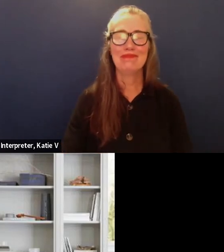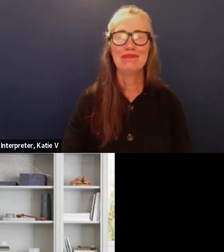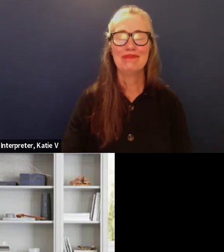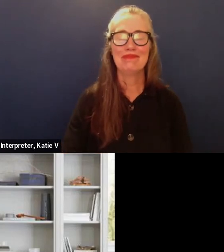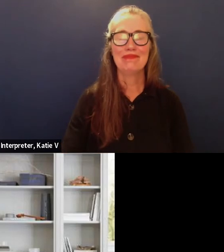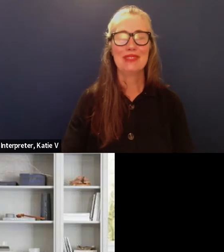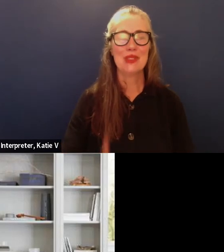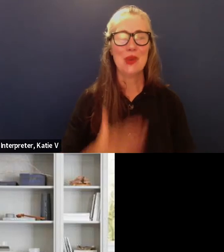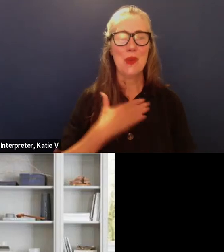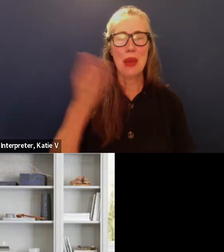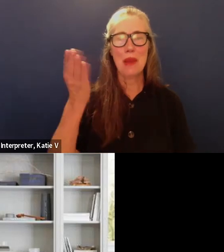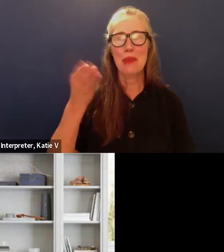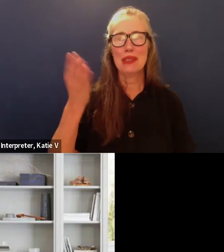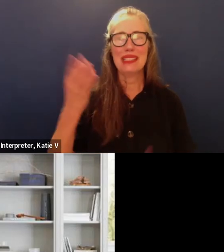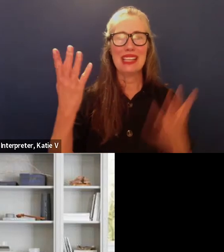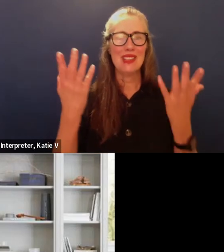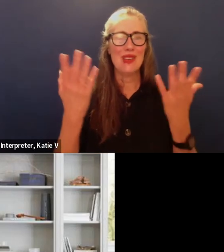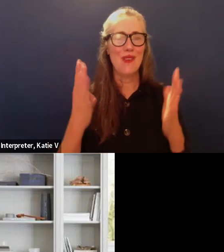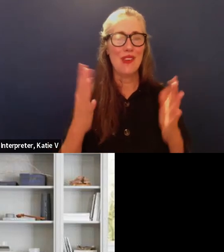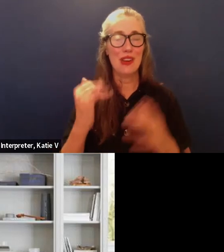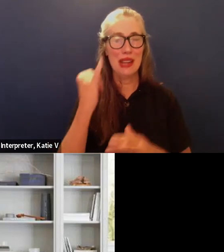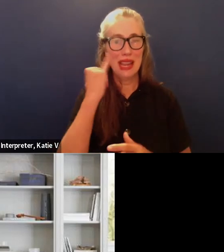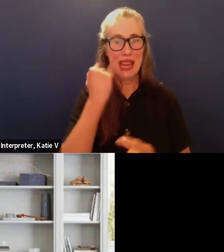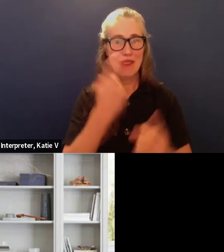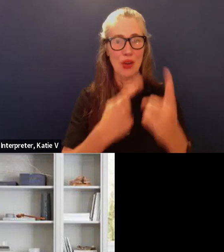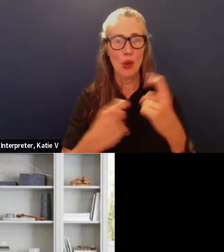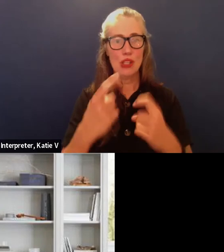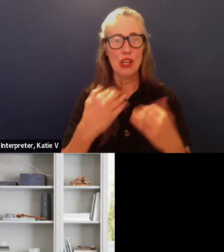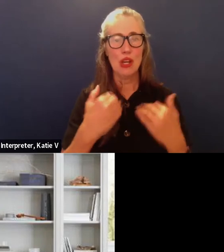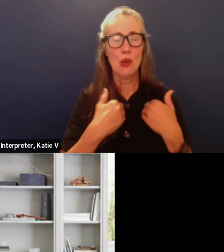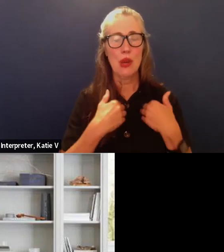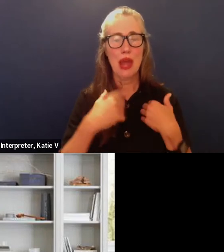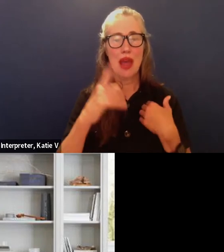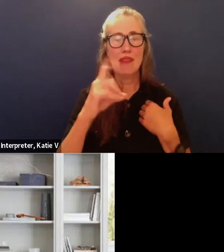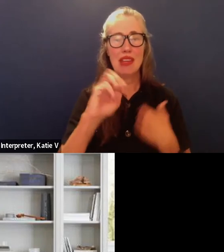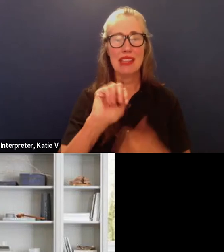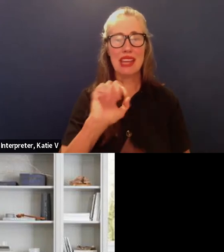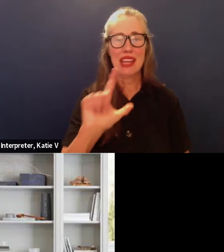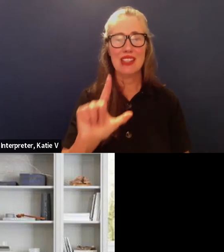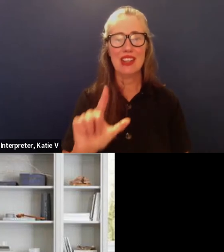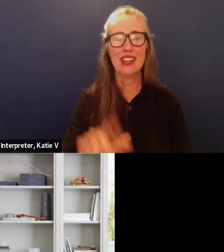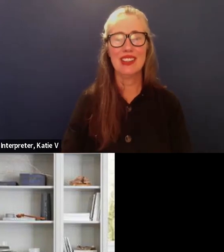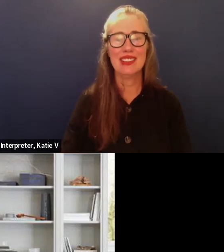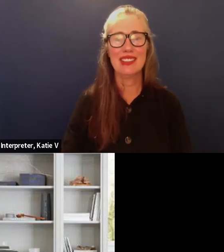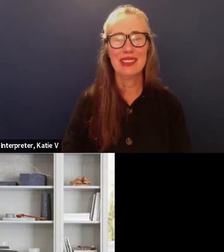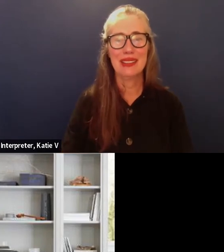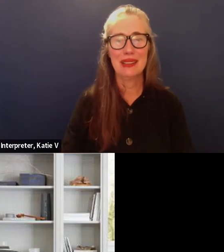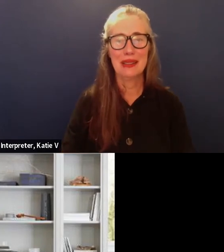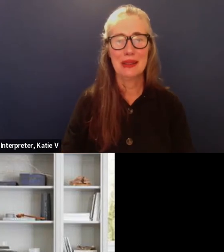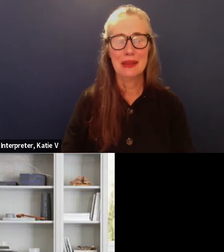it for my presentation and if you have any questions we've got daniel waiting